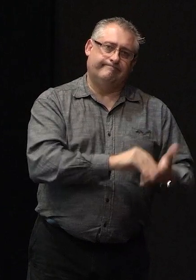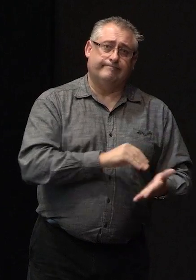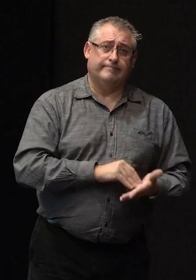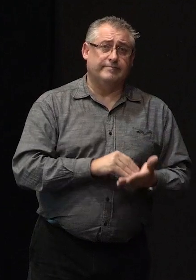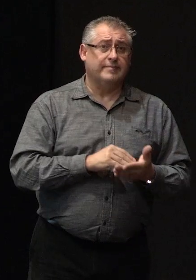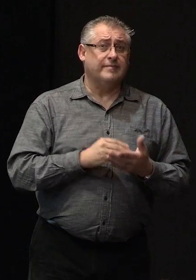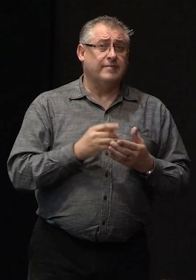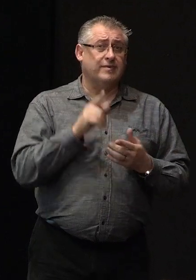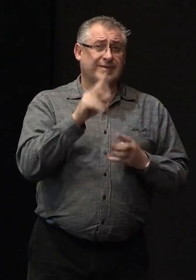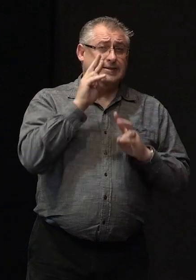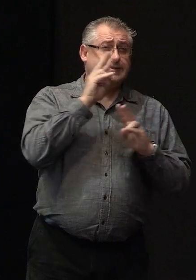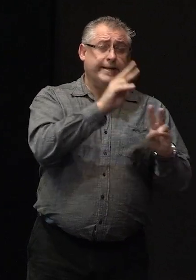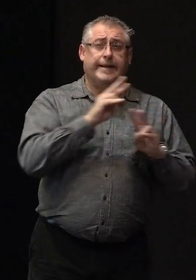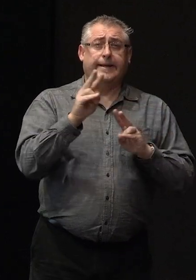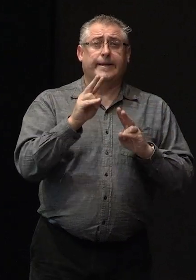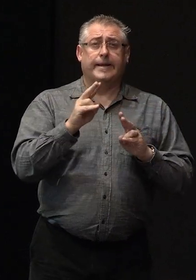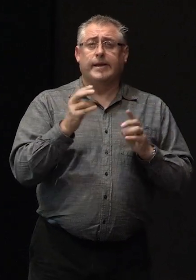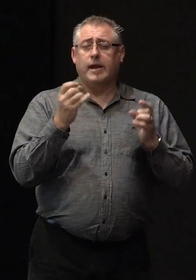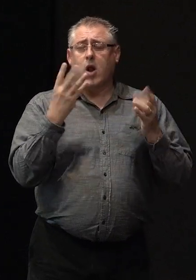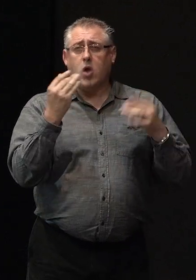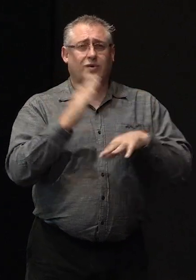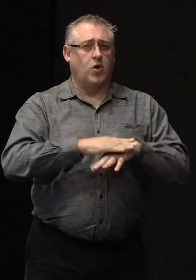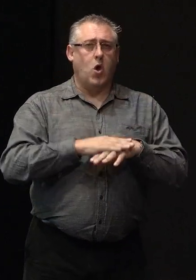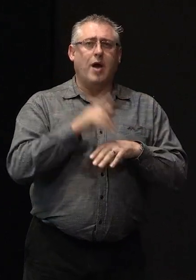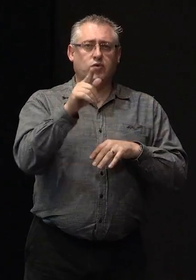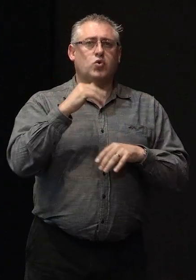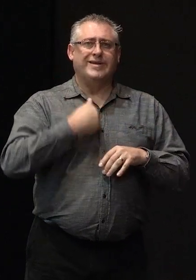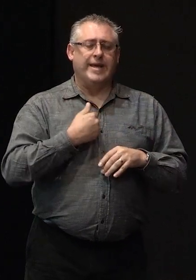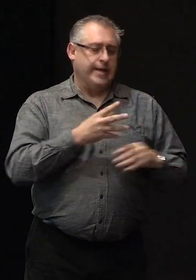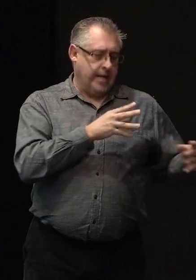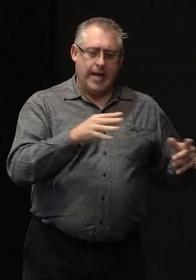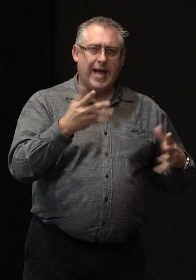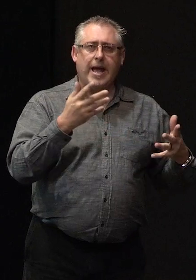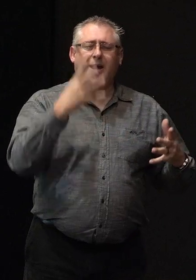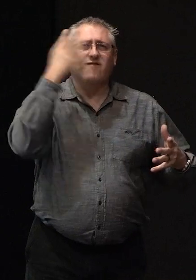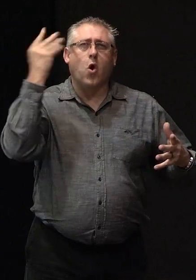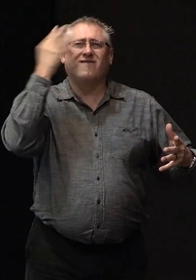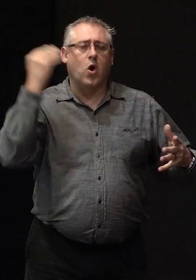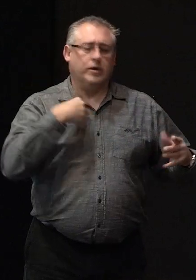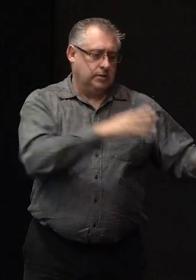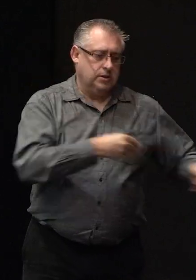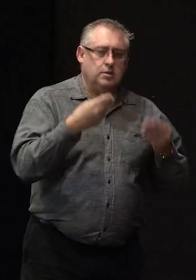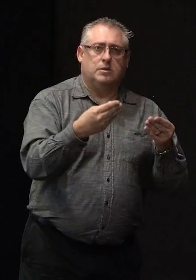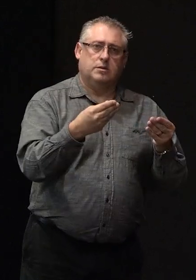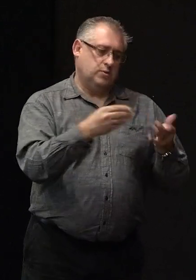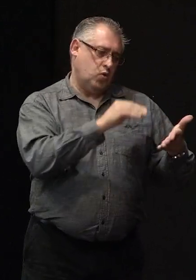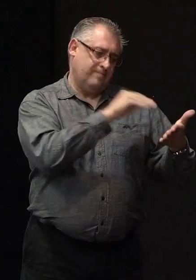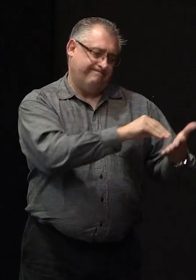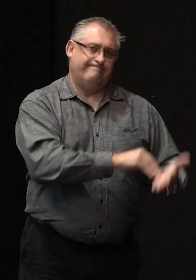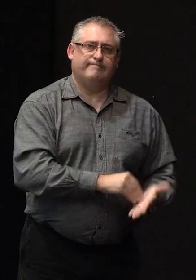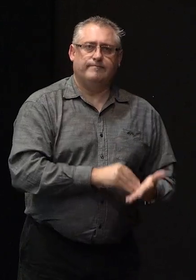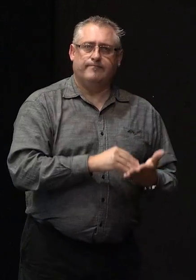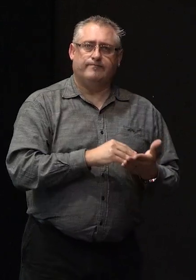when issues come up downstream that you need to refer to those notes so I encourage you to do that